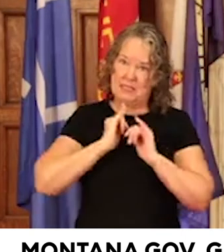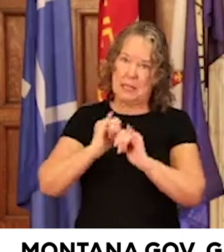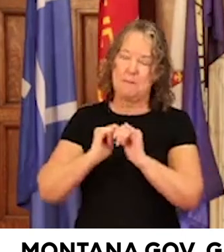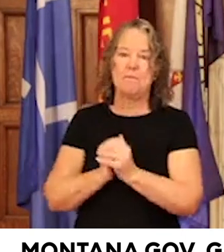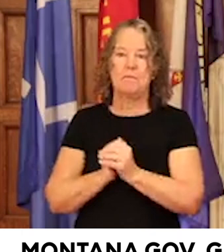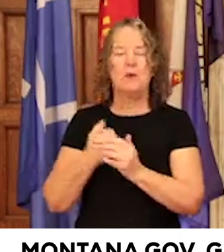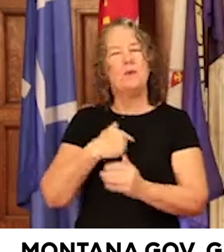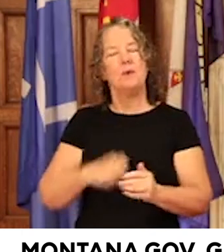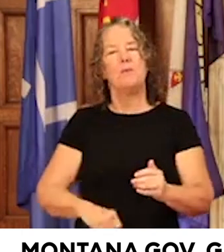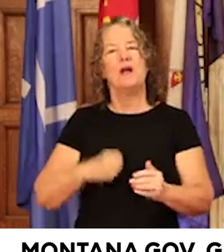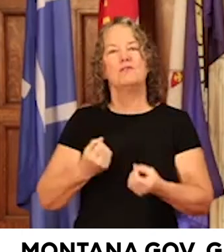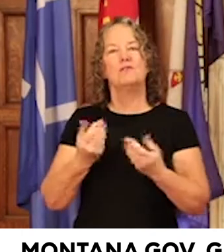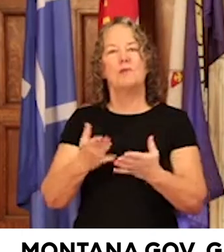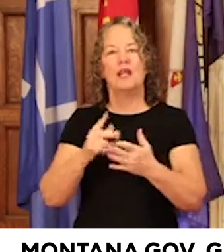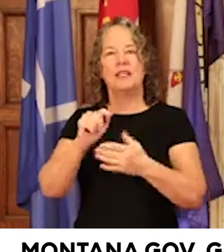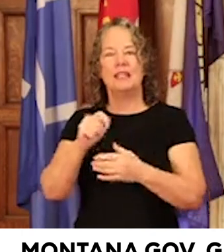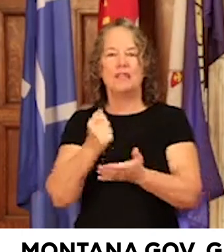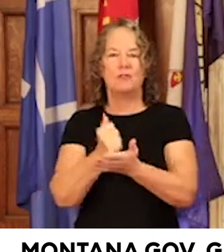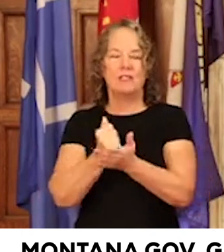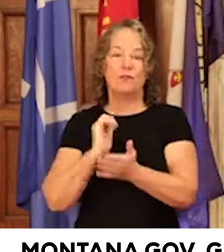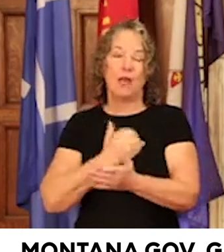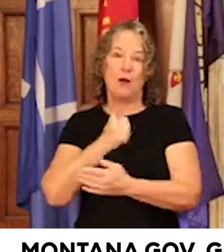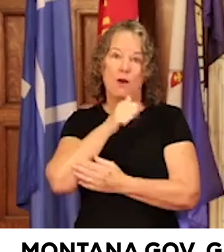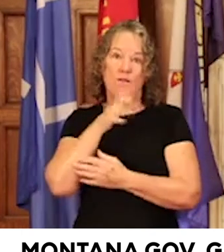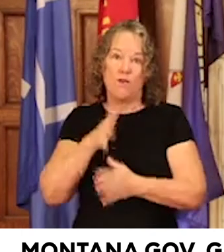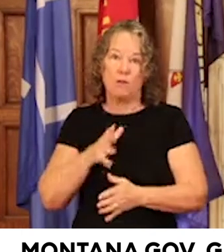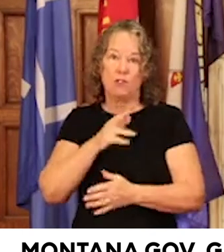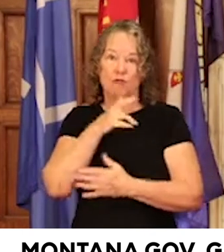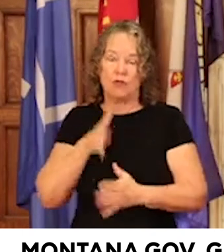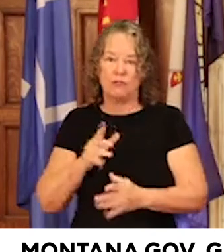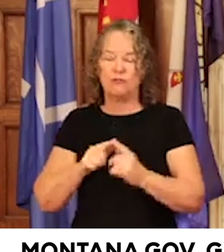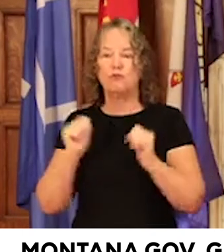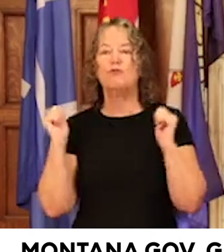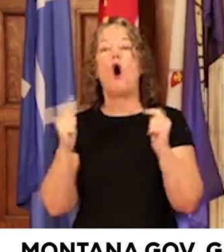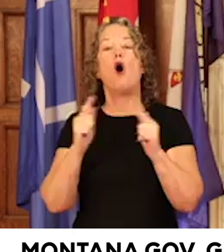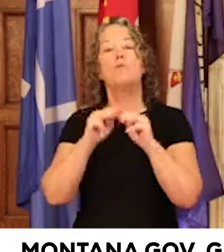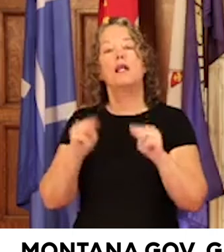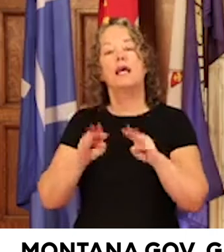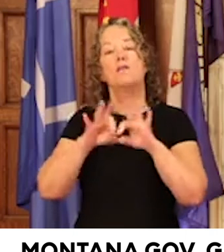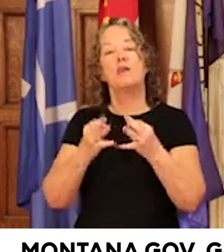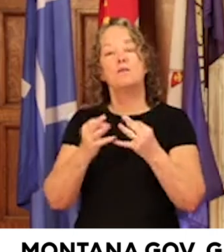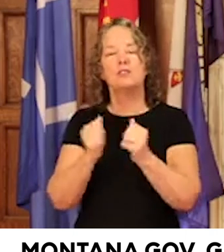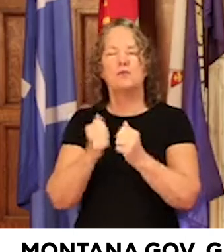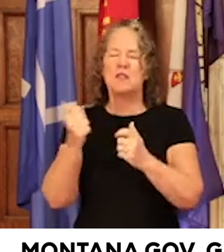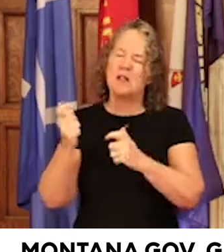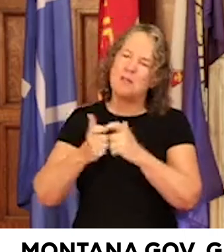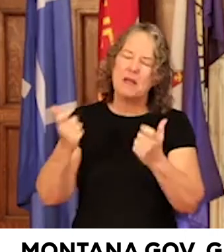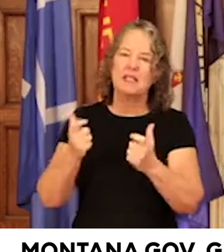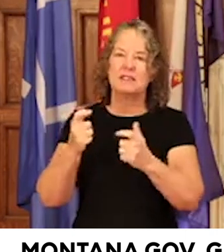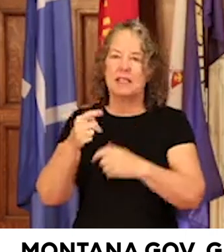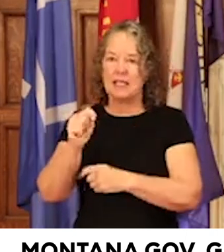deliver tax relief to our farmers and ranchers and all Montana families with the biggest tax cut in our state's history.